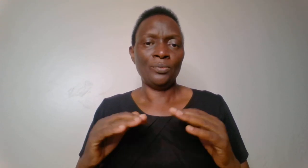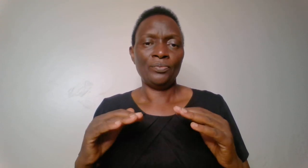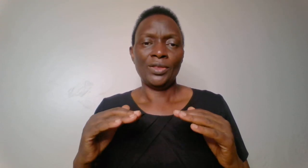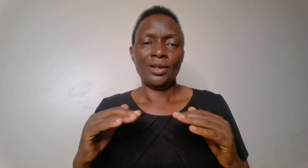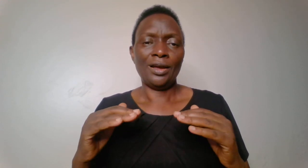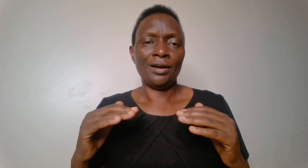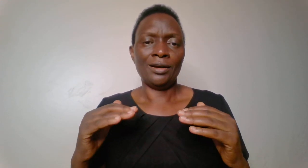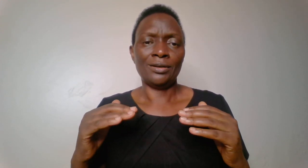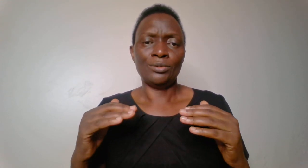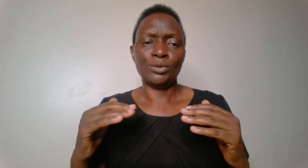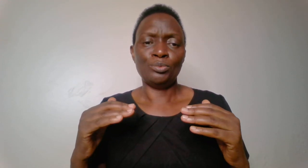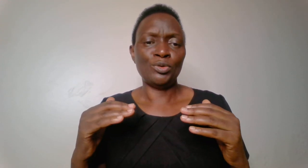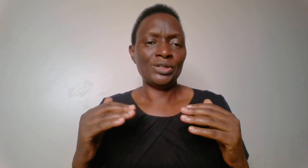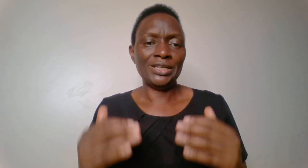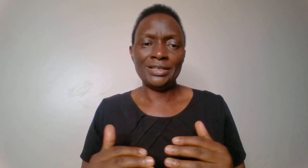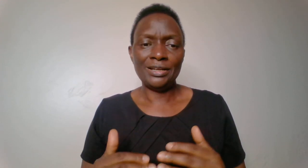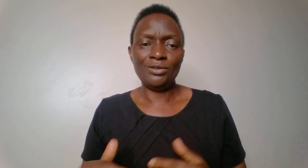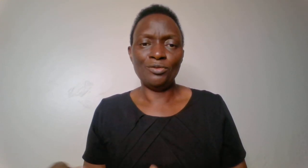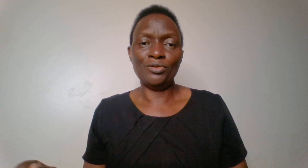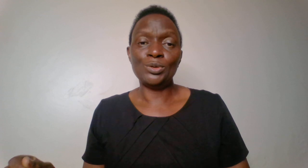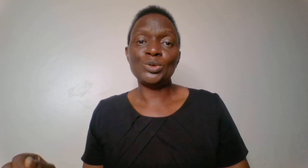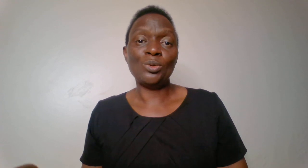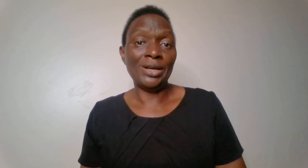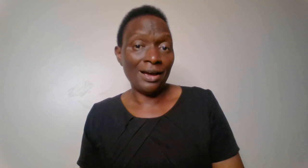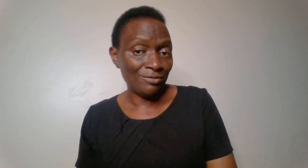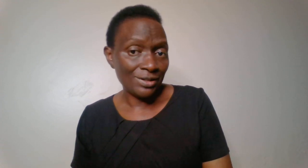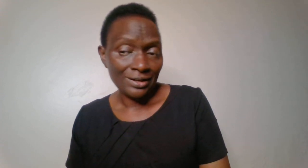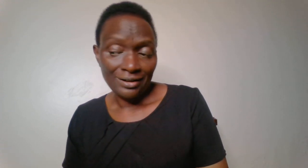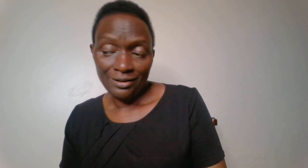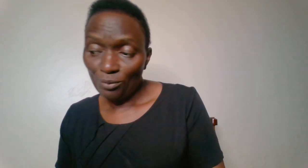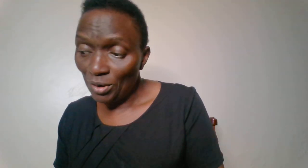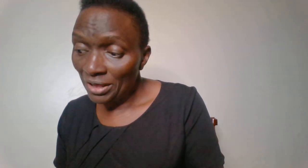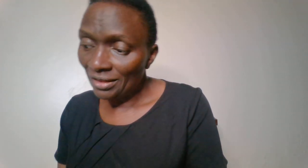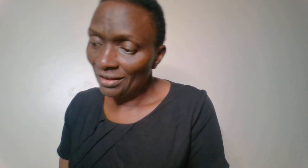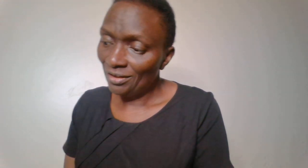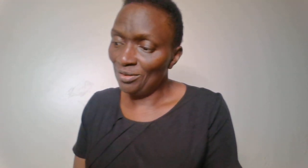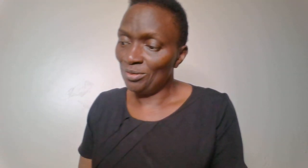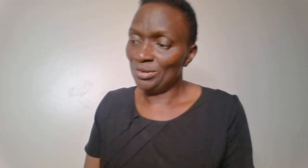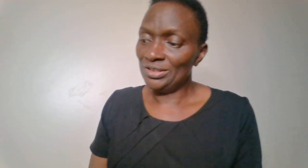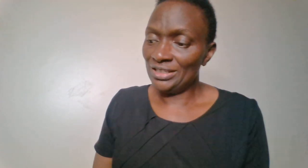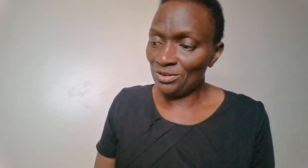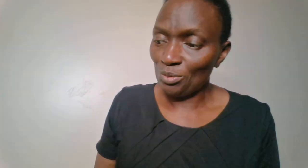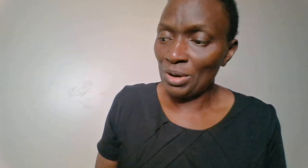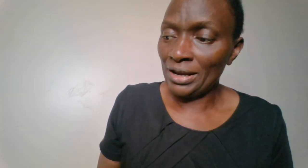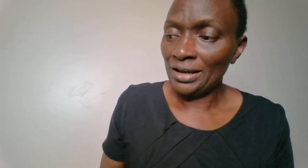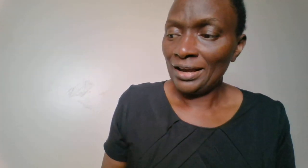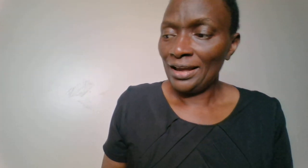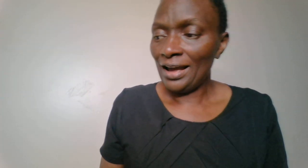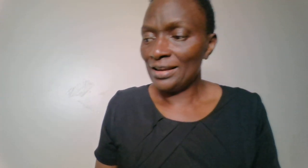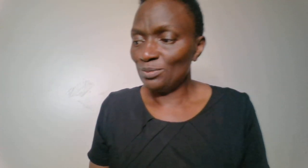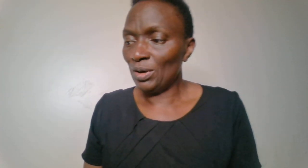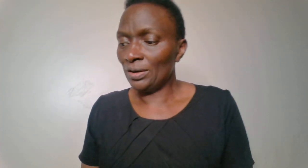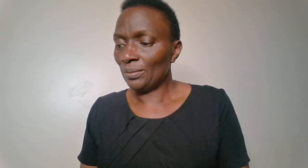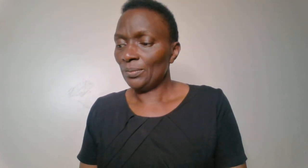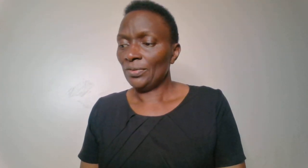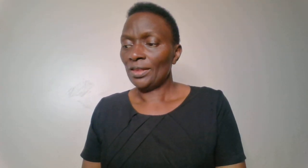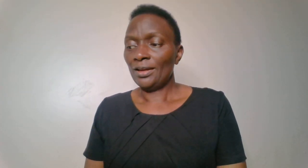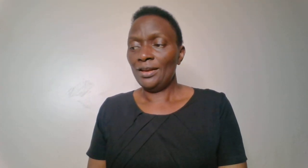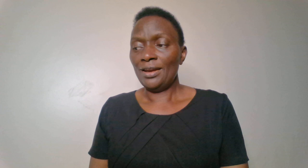protected. You feel so loved with your gentleman husband. And